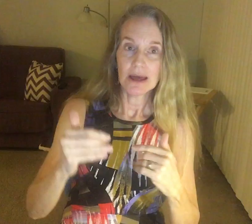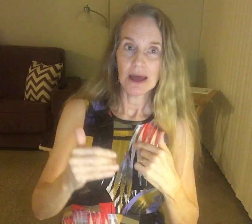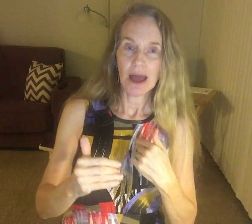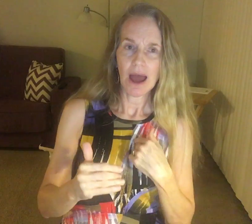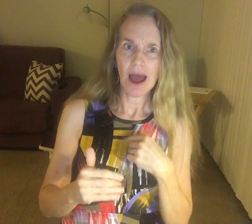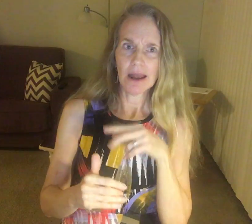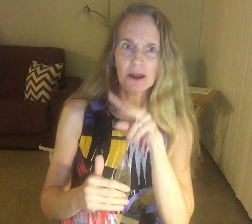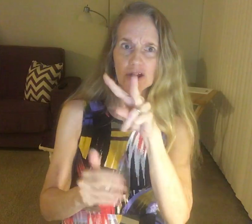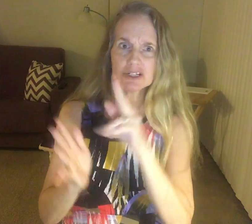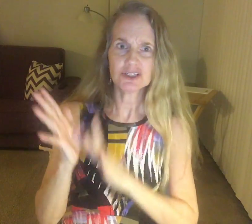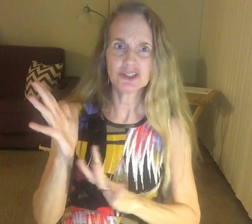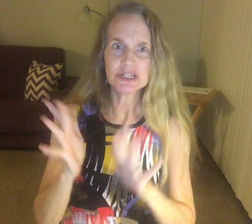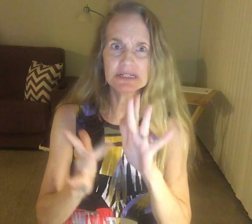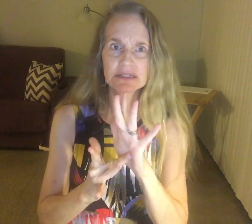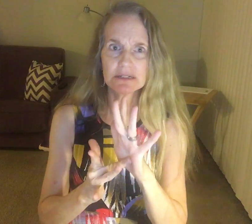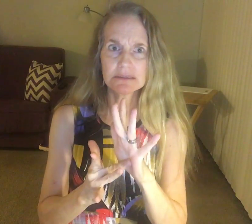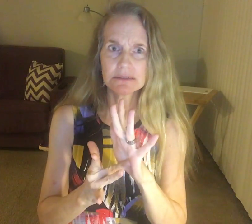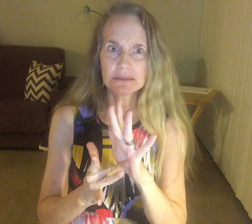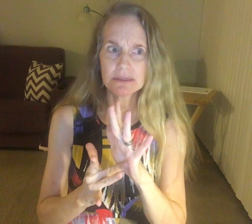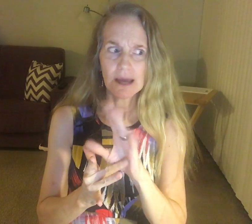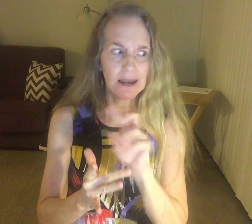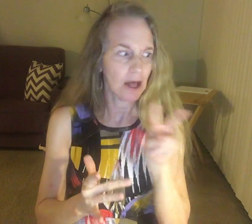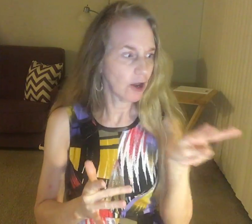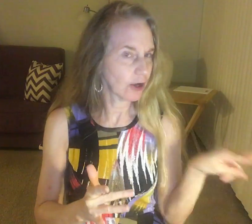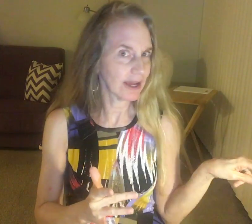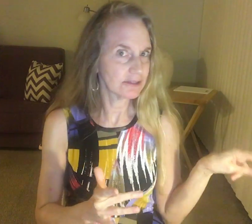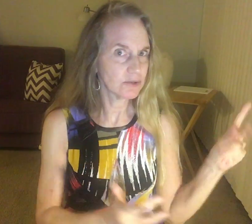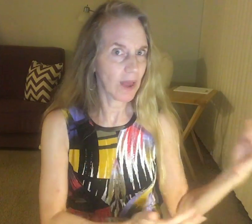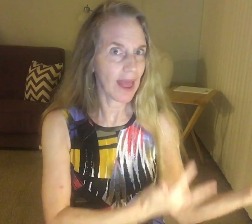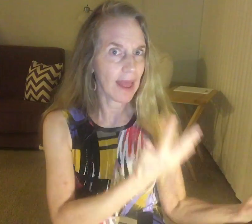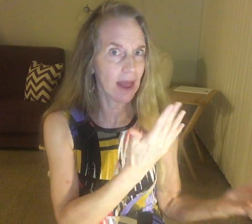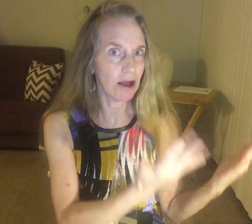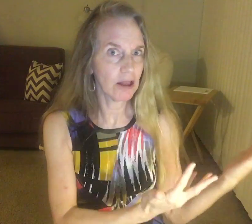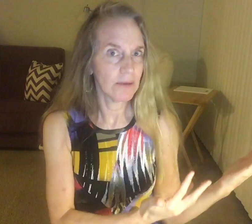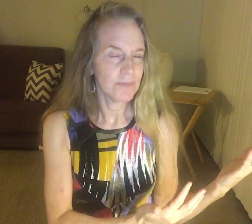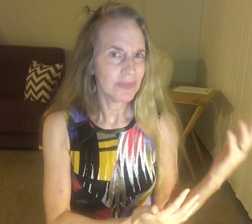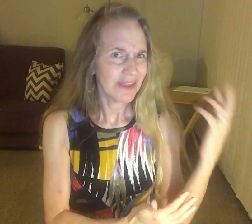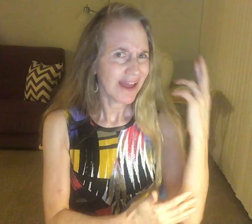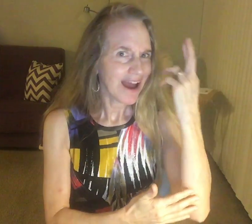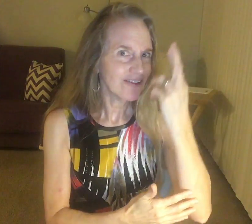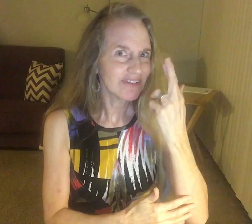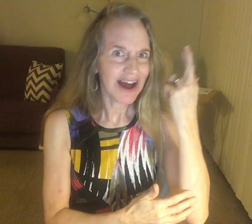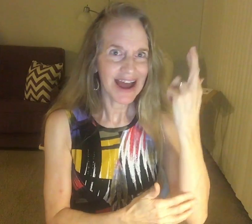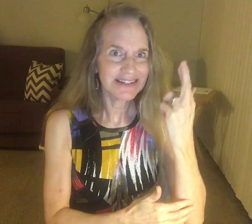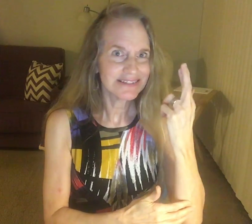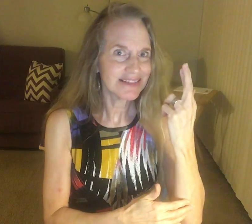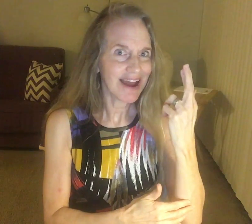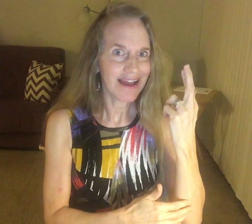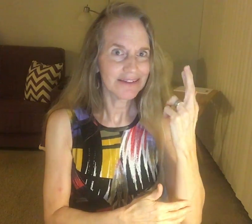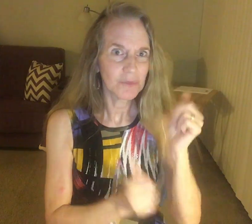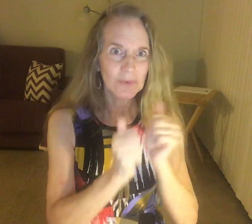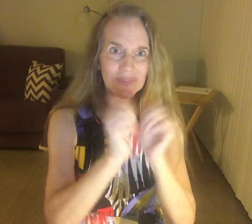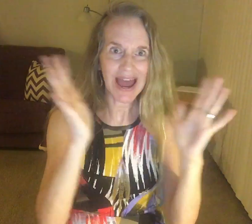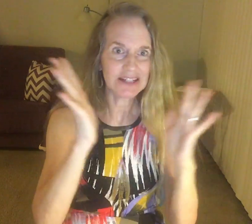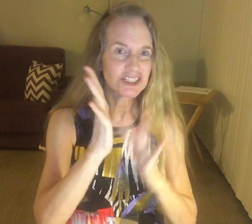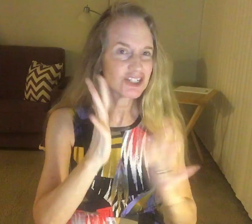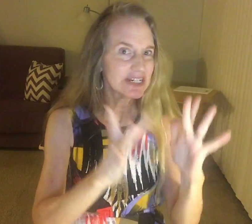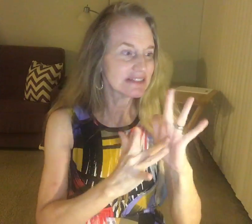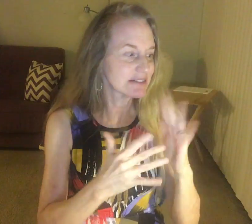And looked at Jesus, and I looked at to hell. And I got without Jesus,